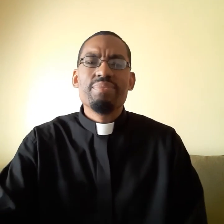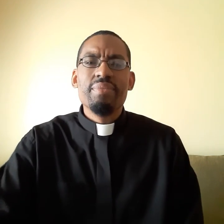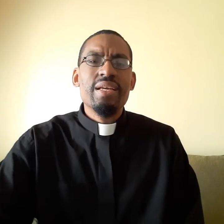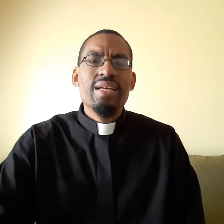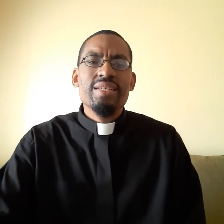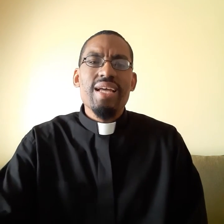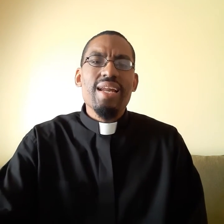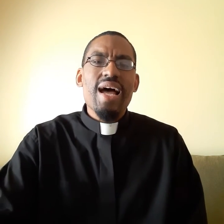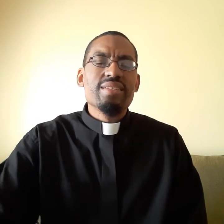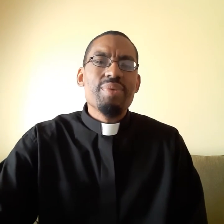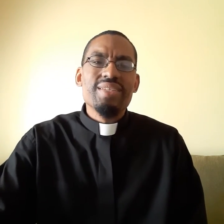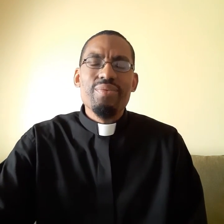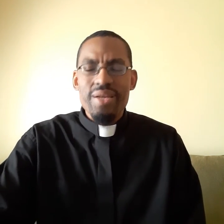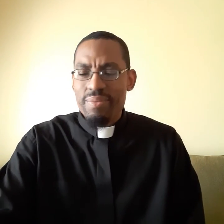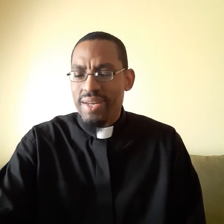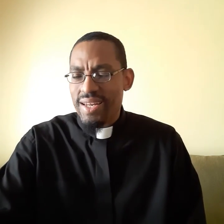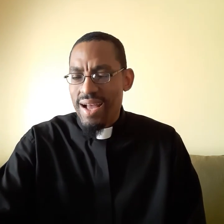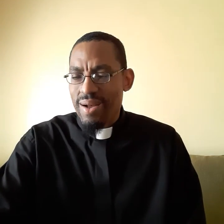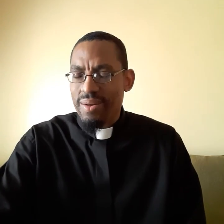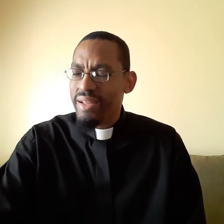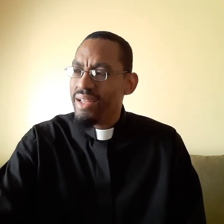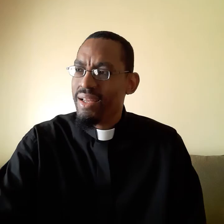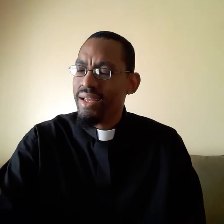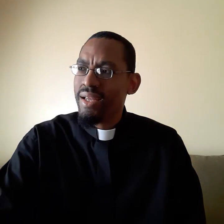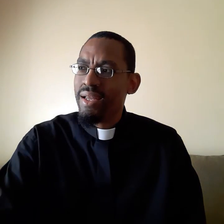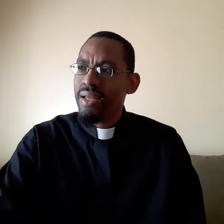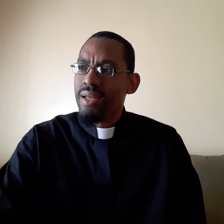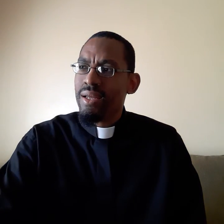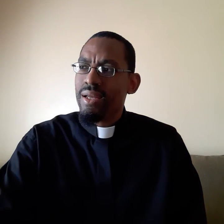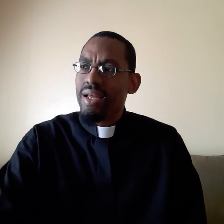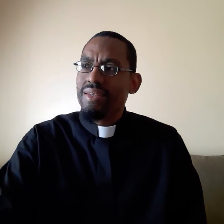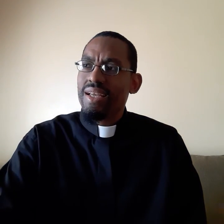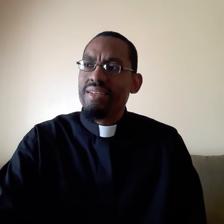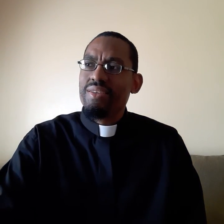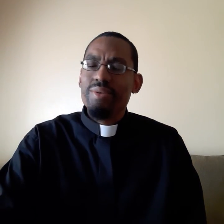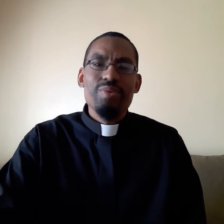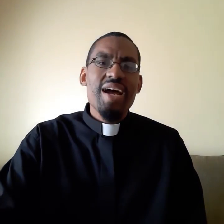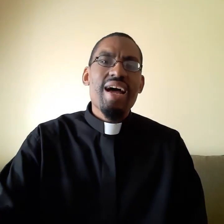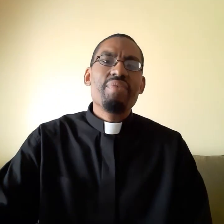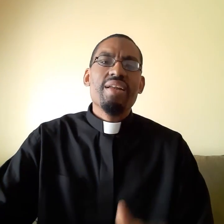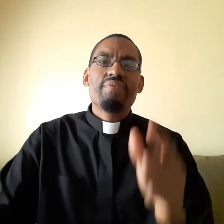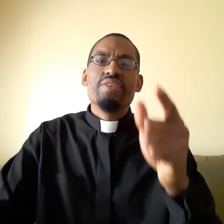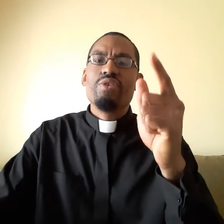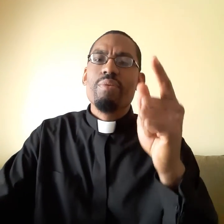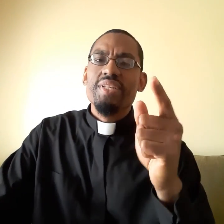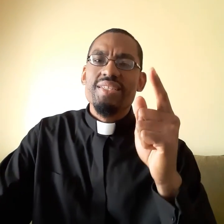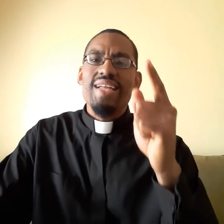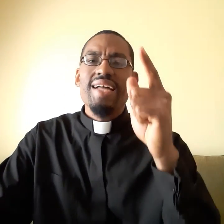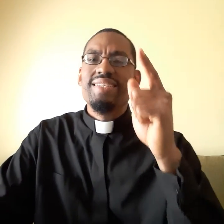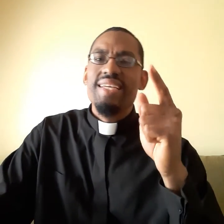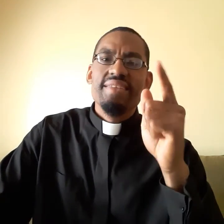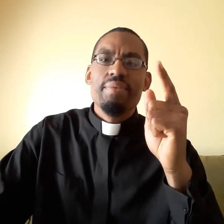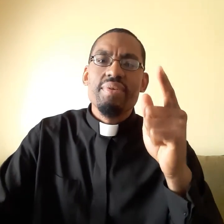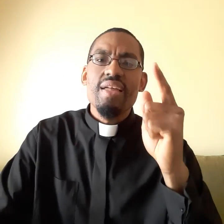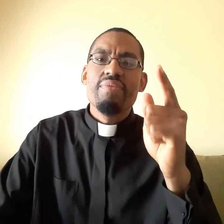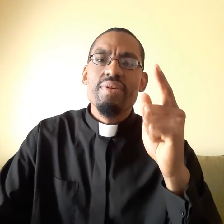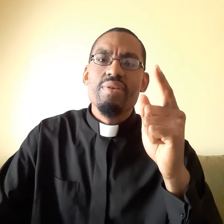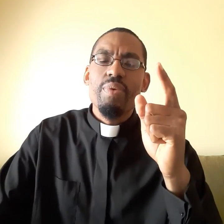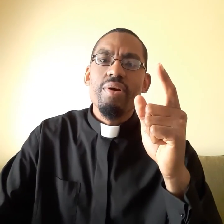myself, wait a minute now. And you've got to have enough discernment to start seeing some stuff in the Spirit.